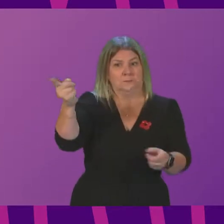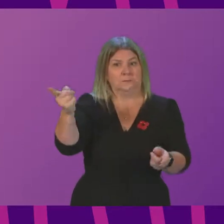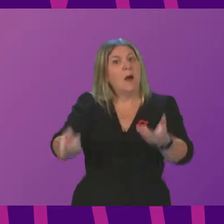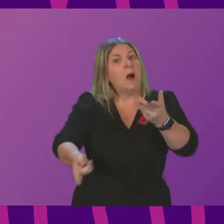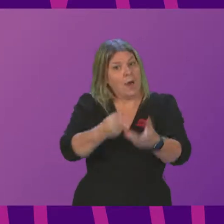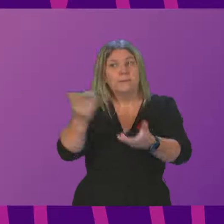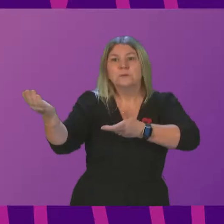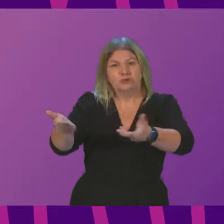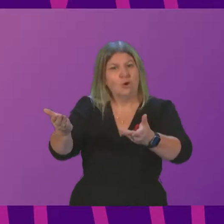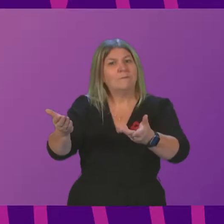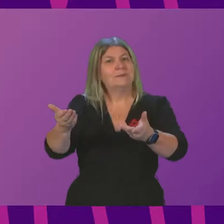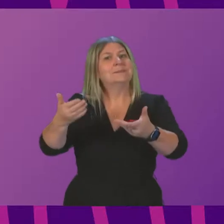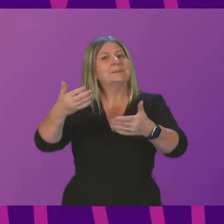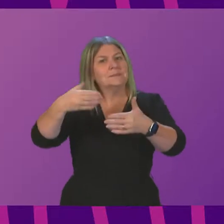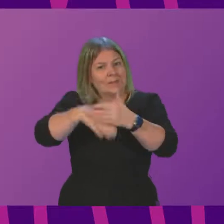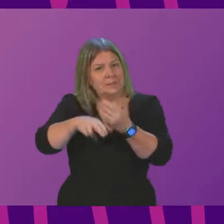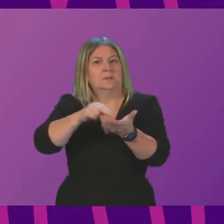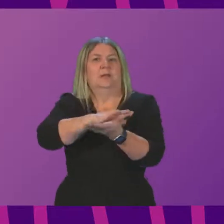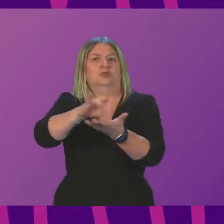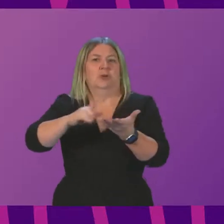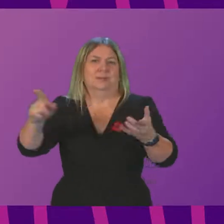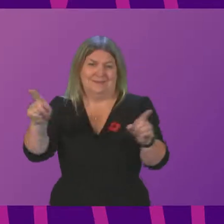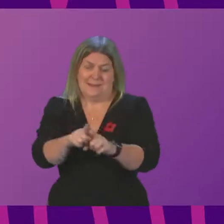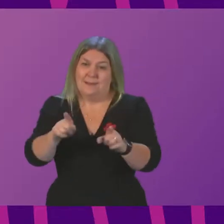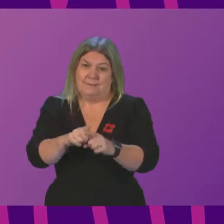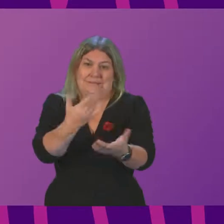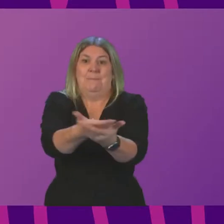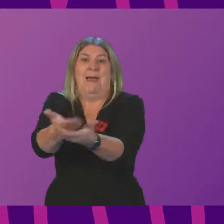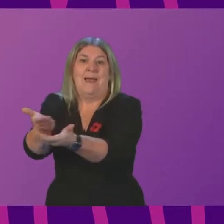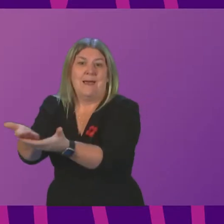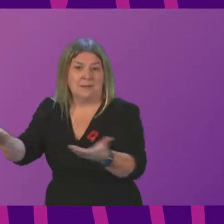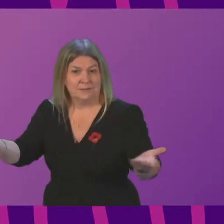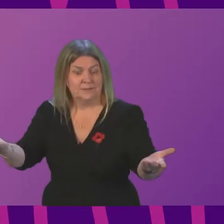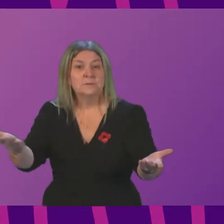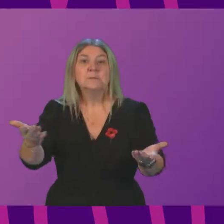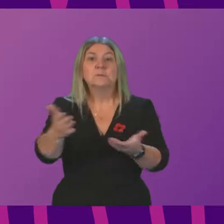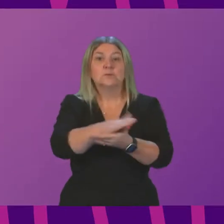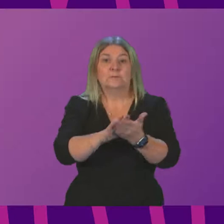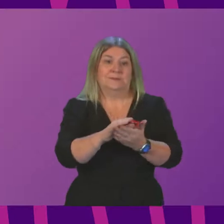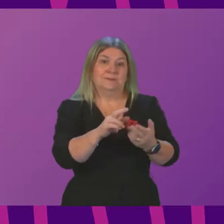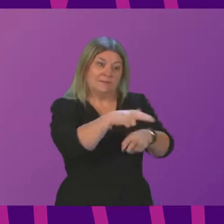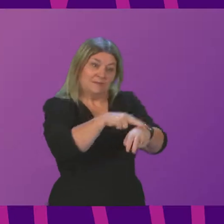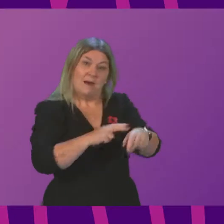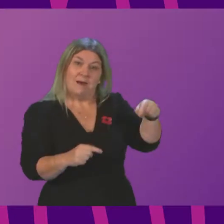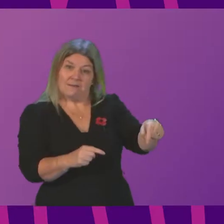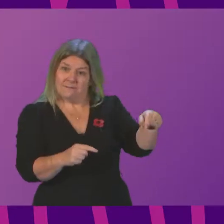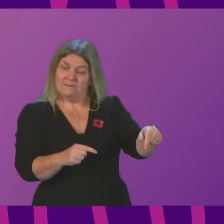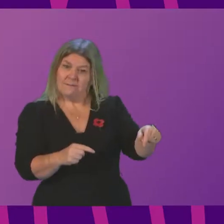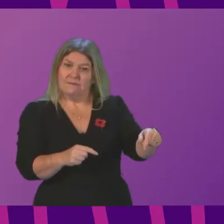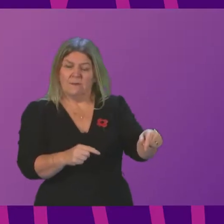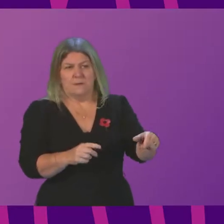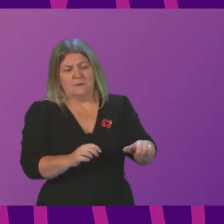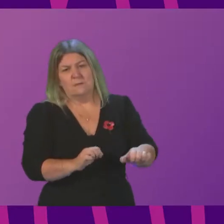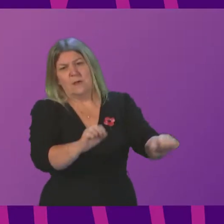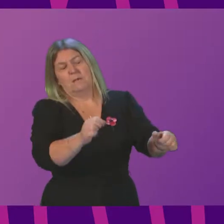The pandemic has put enormous strain on the NHS workforce who have performed magnificently throughout an incredibly